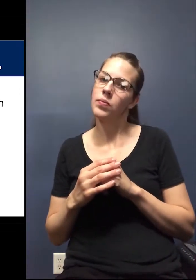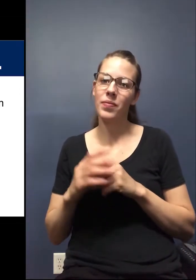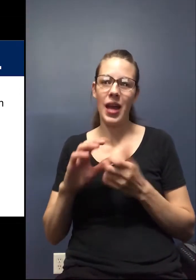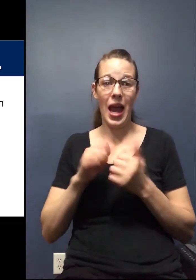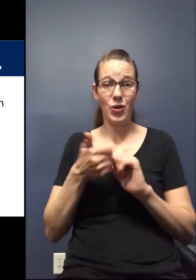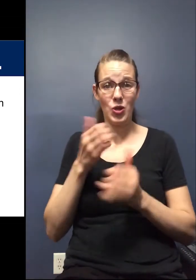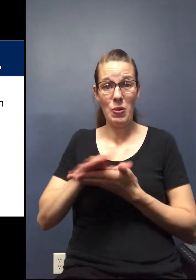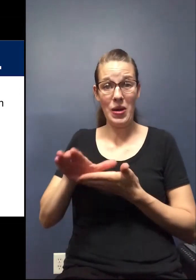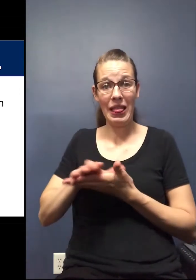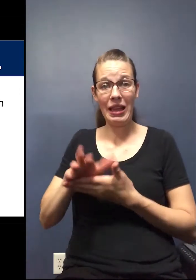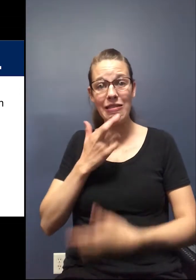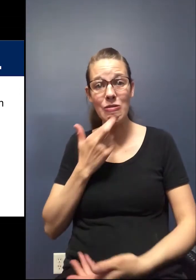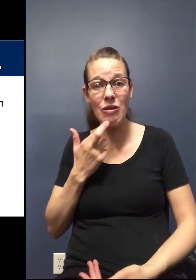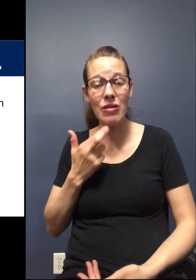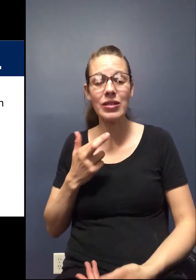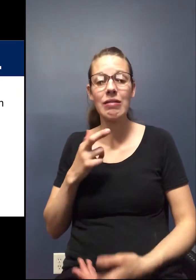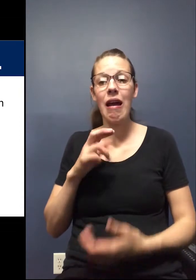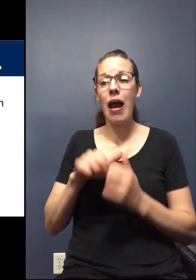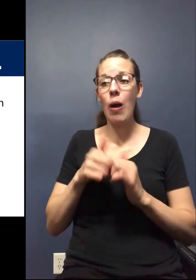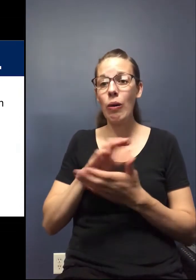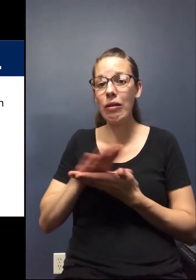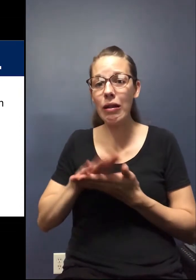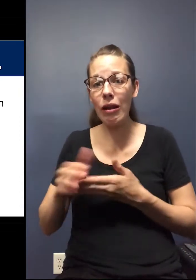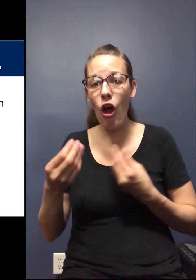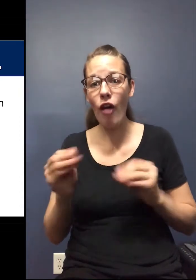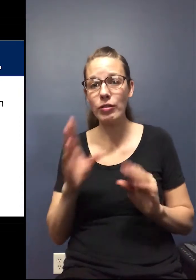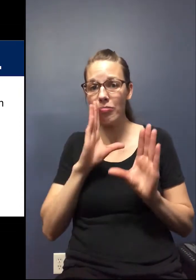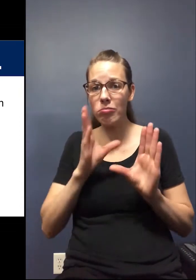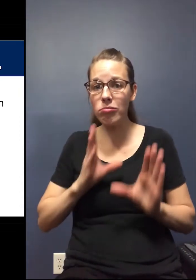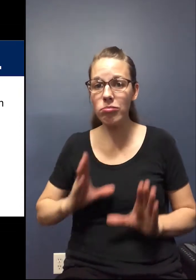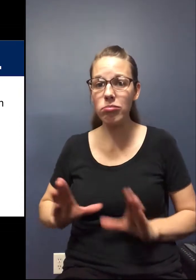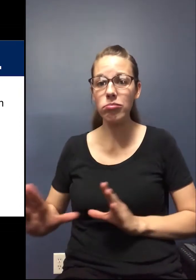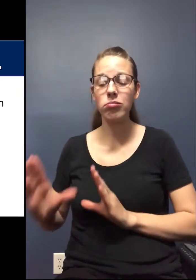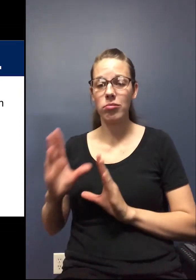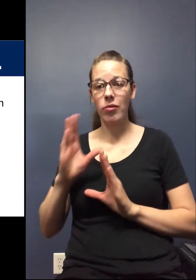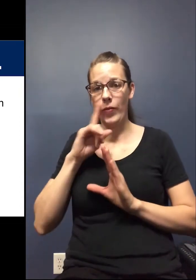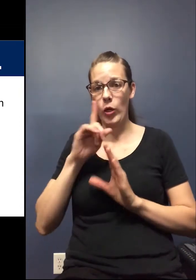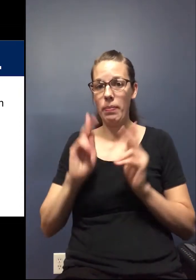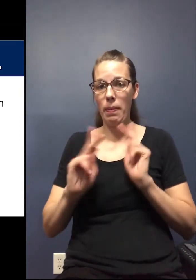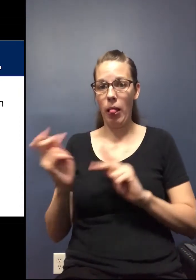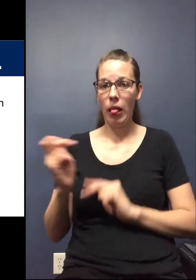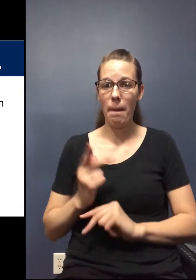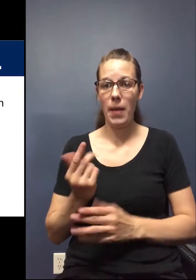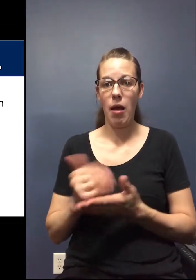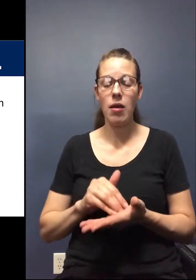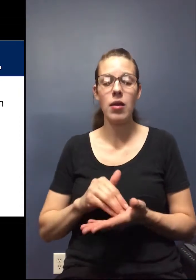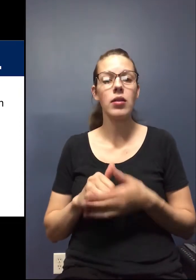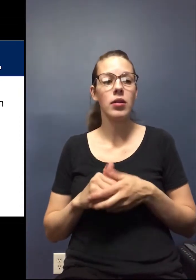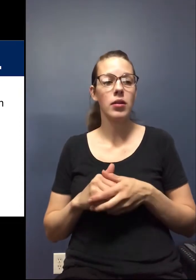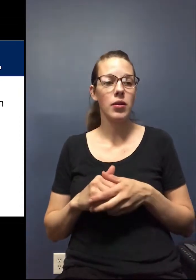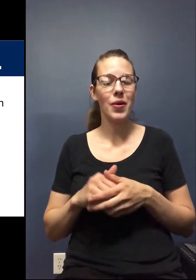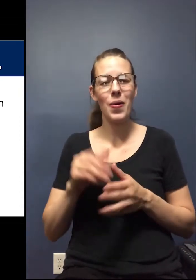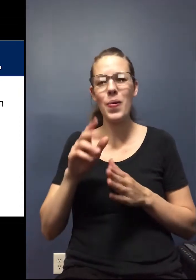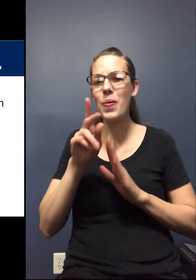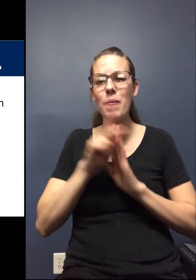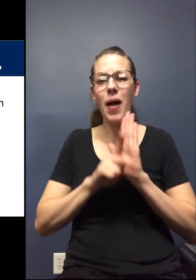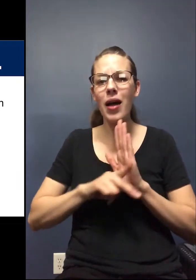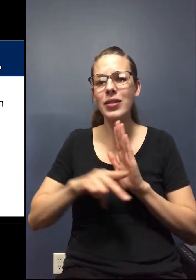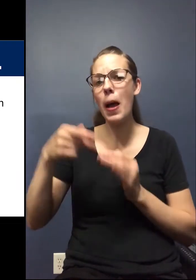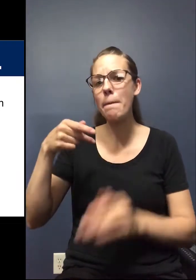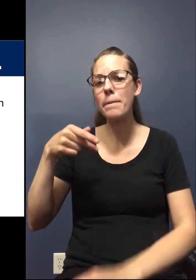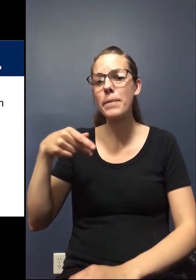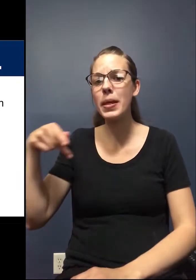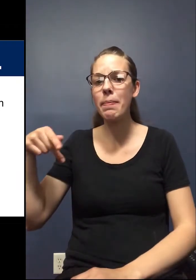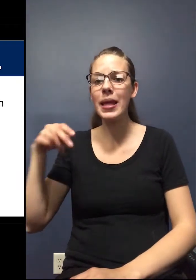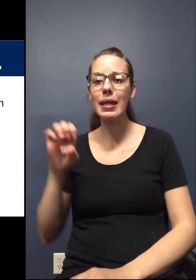How should we clean our restaurants? How should we clean our offices in preparation for people to come back? What's your policy on